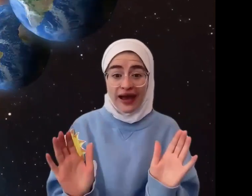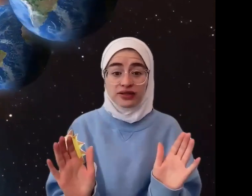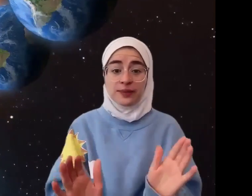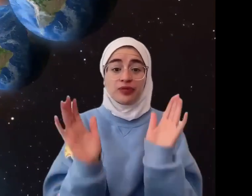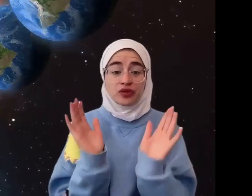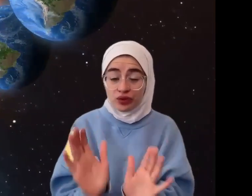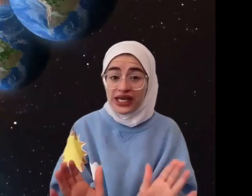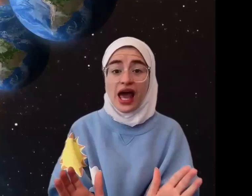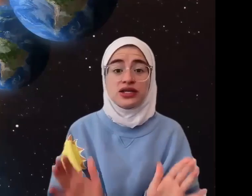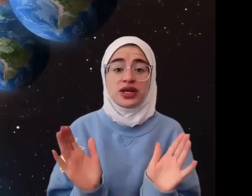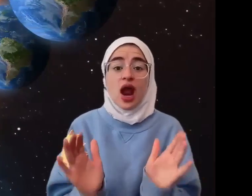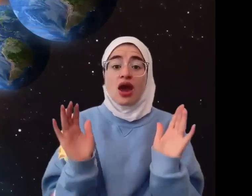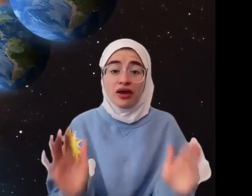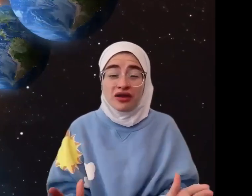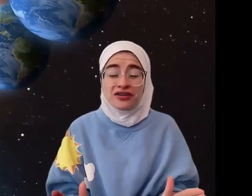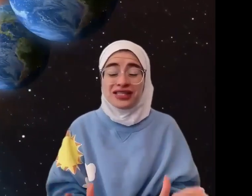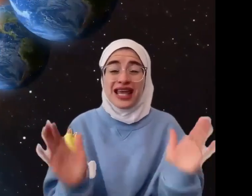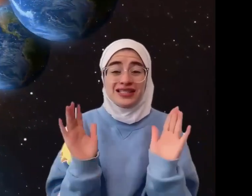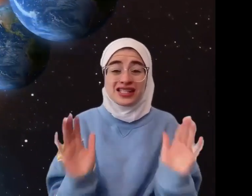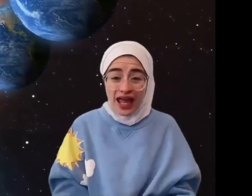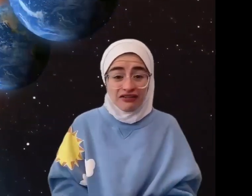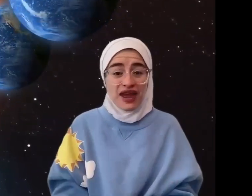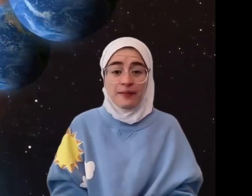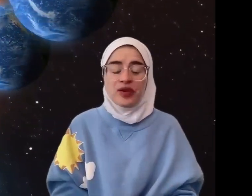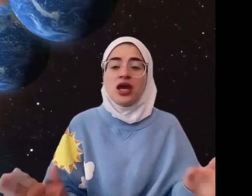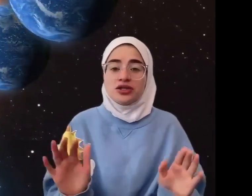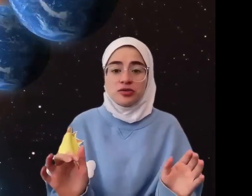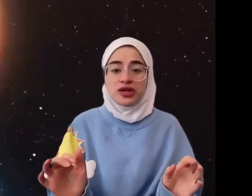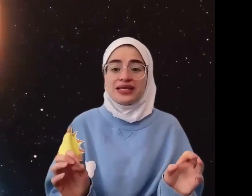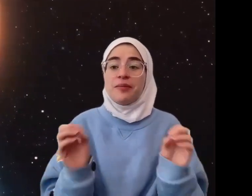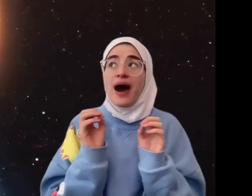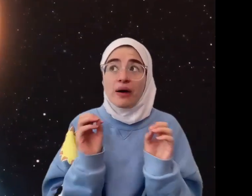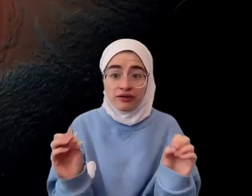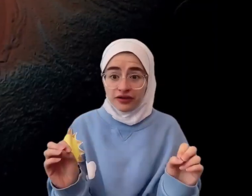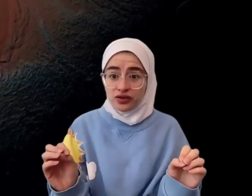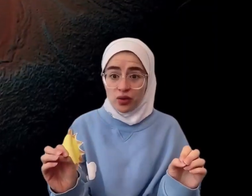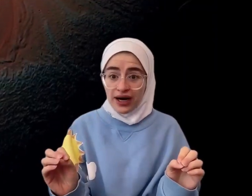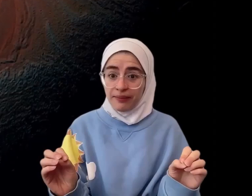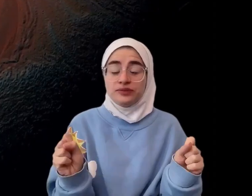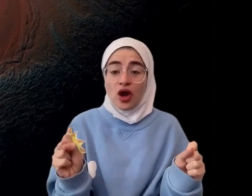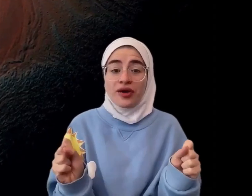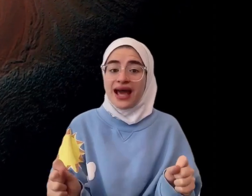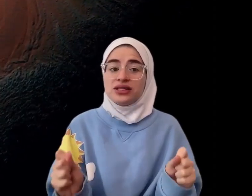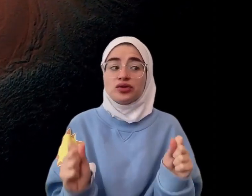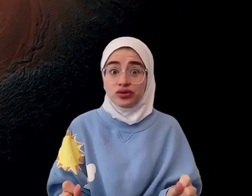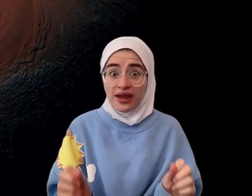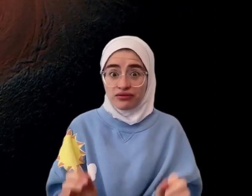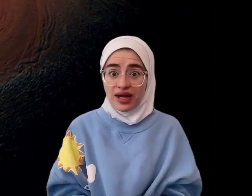,300 Earths inside of it. Jupiter has a powerful storm known as the Great Red